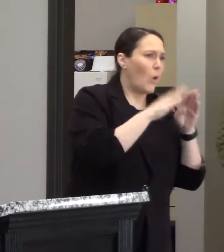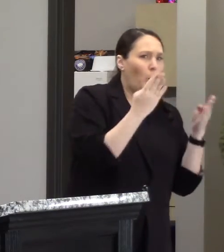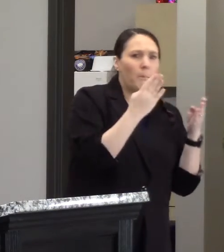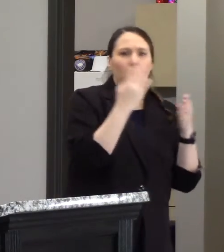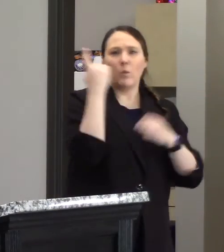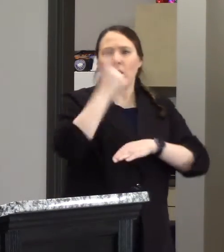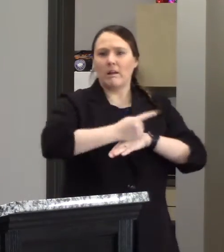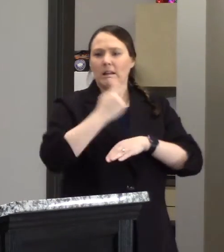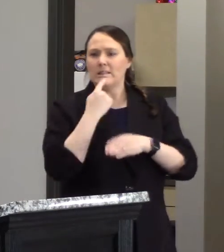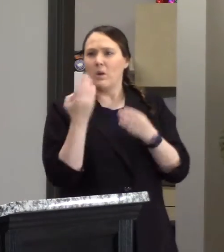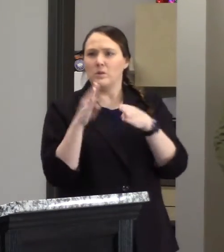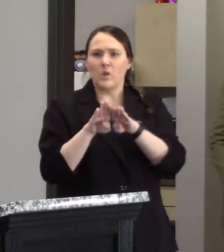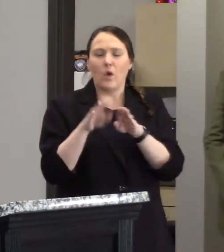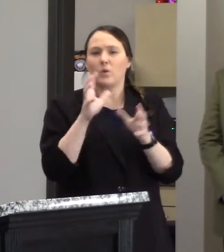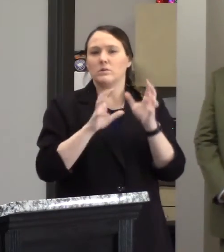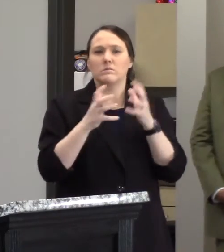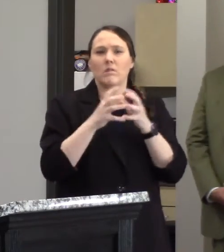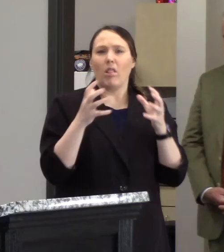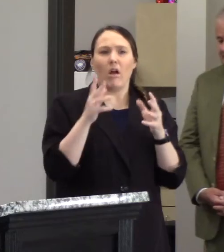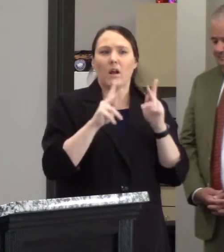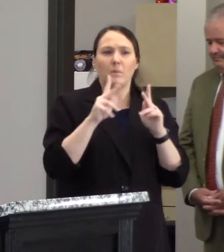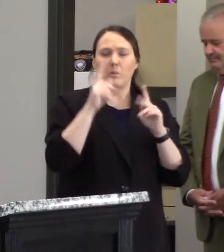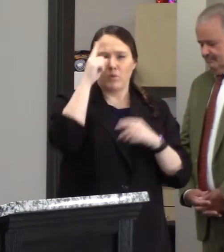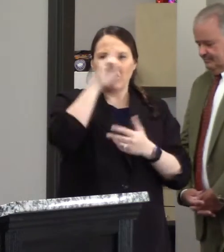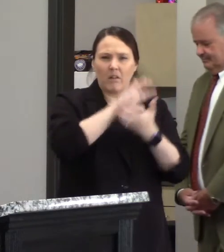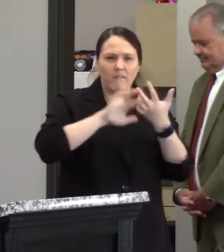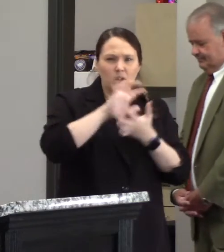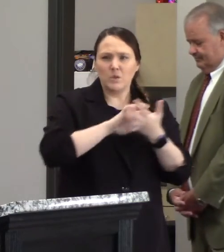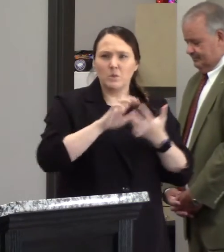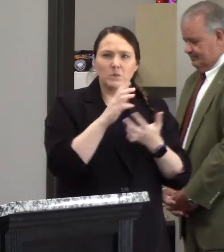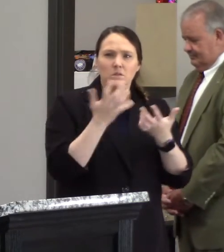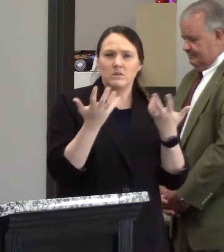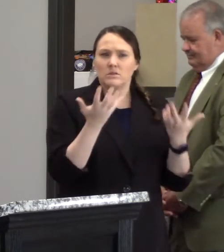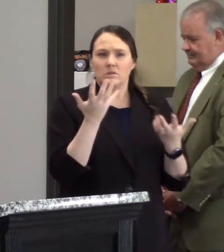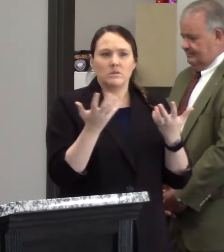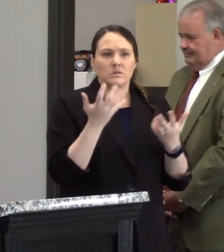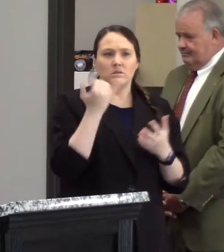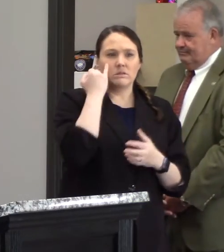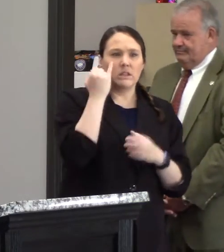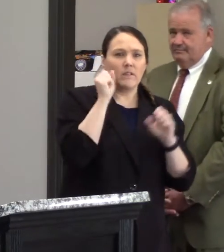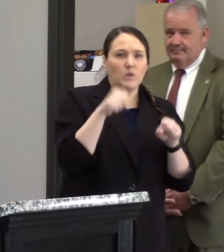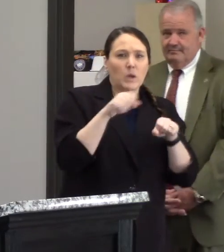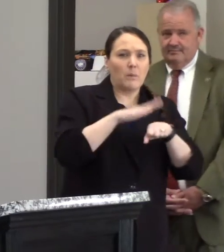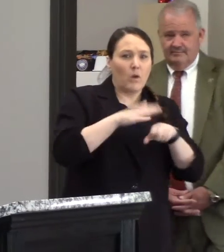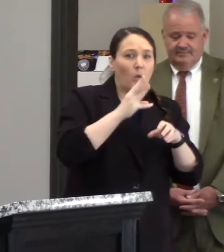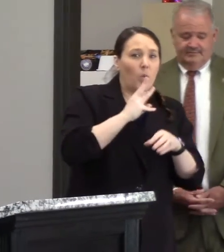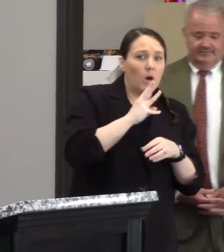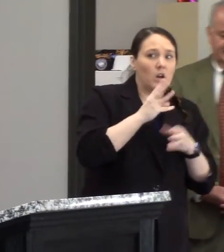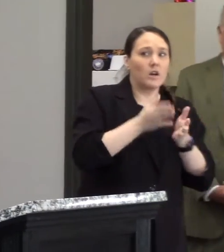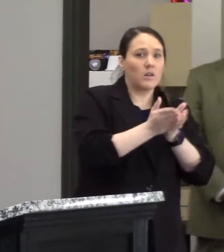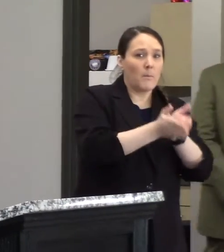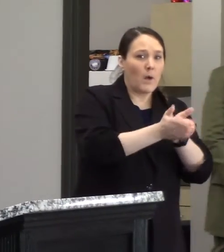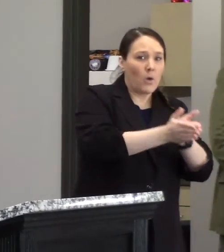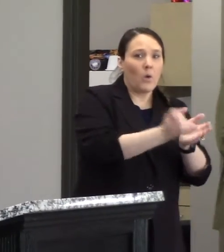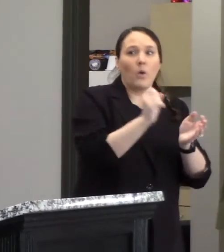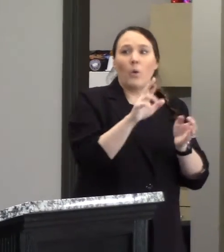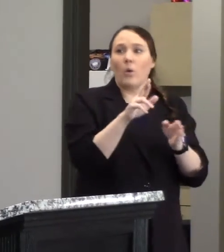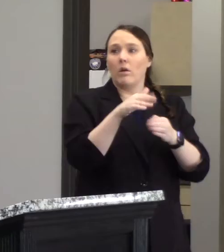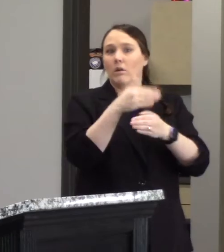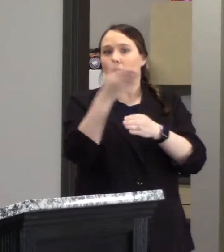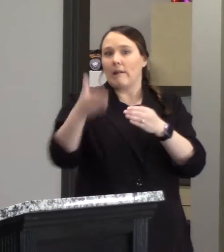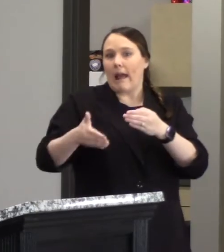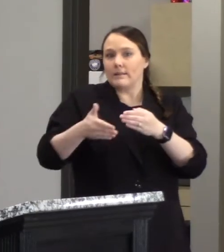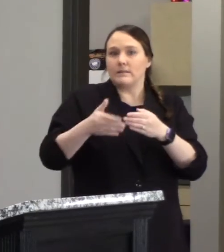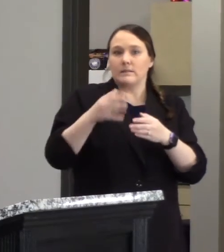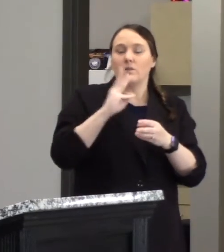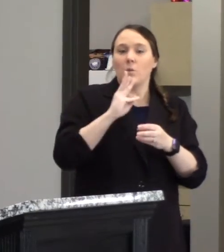so we just a lot of people are confused as to whether or not you can be on the water or on the side of the water or